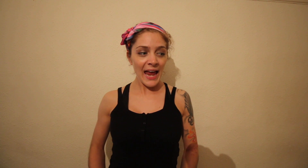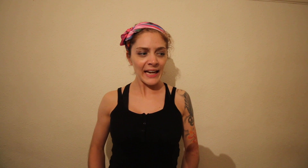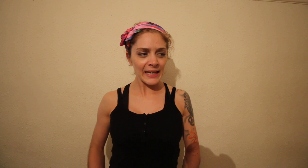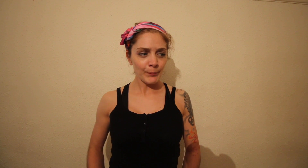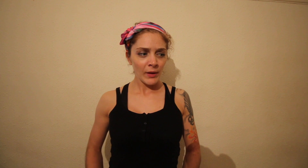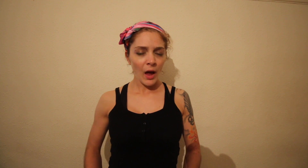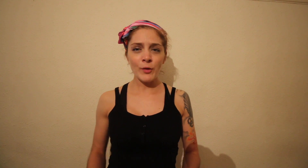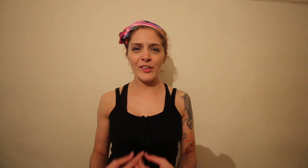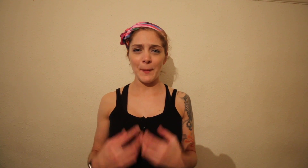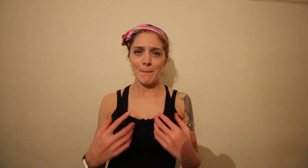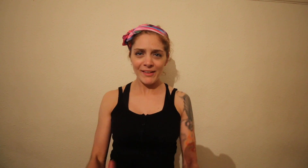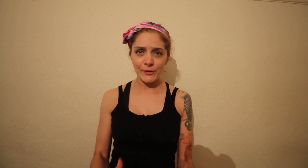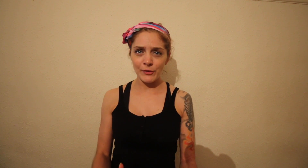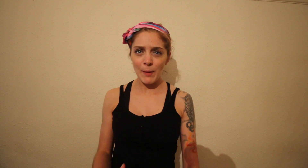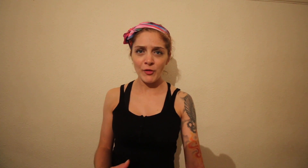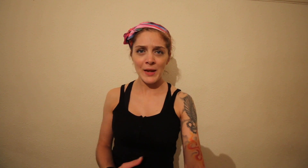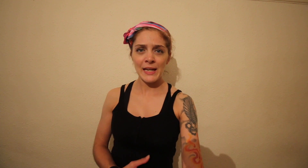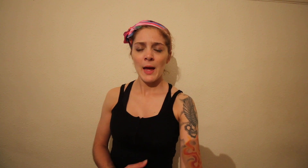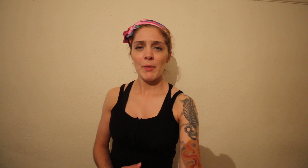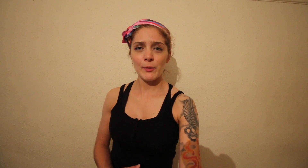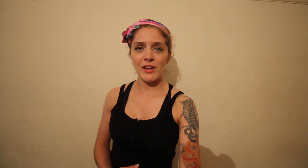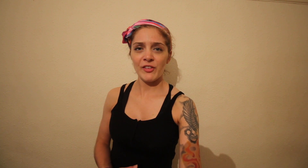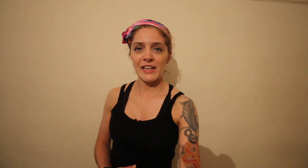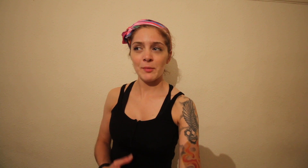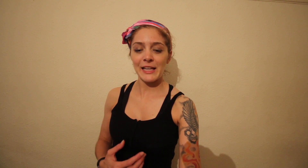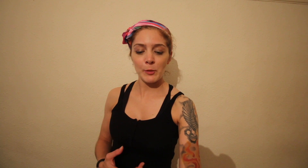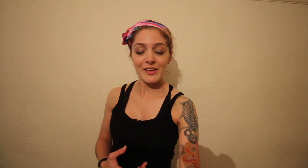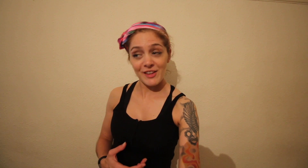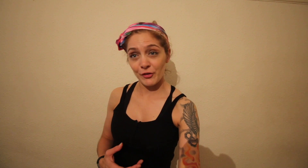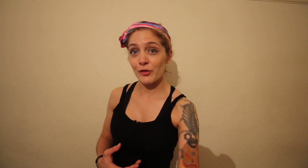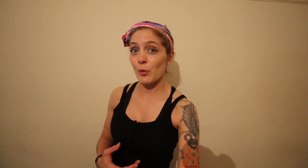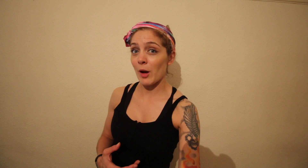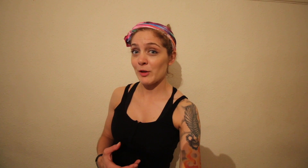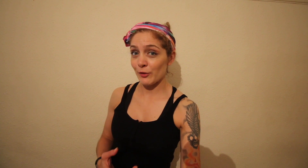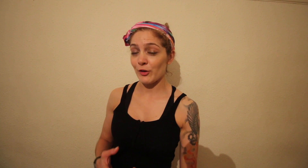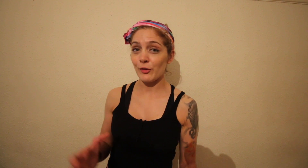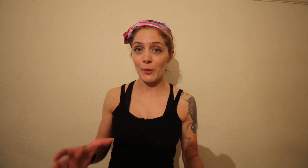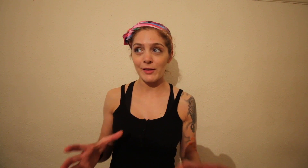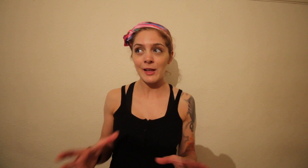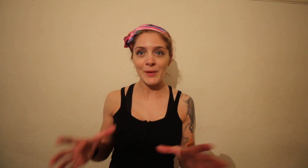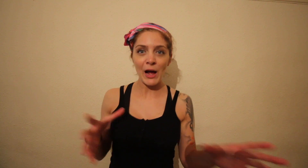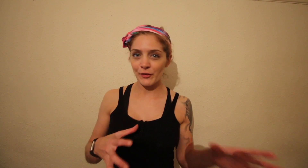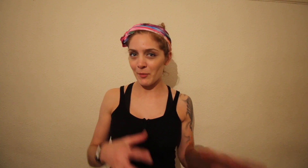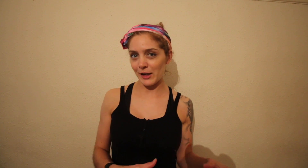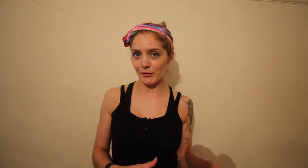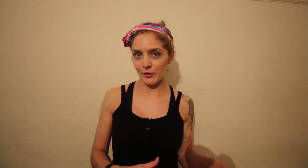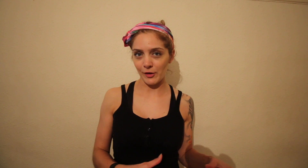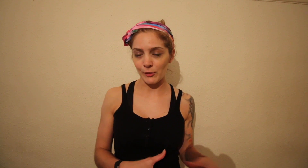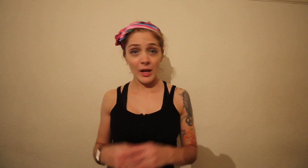a, I wouldn't say a massive step for me, but it was definitely to me a little bit different to what I'm used to, so it a little bit outside my comfort zone. But